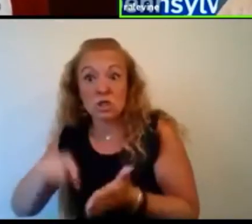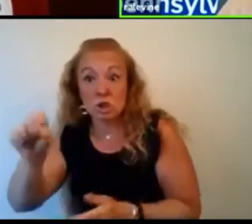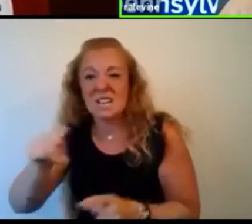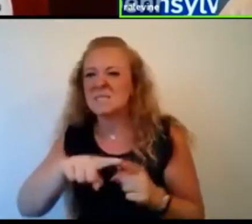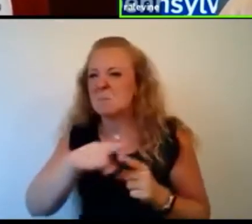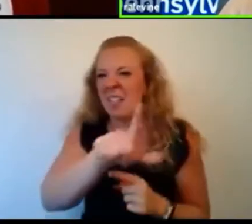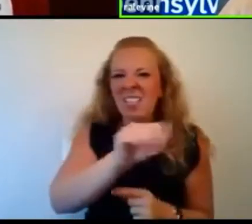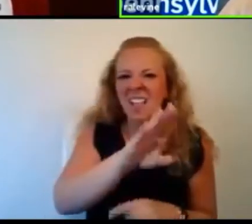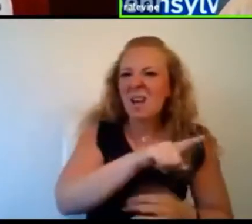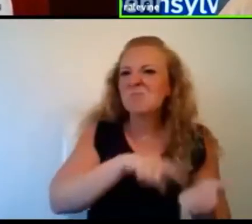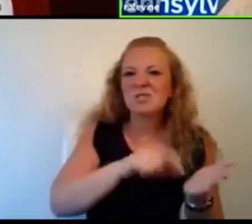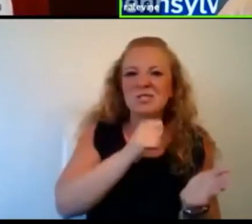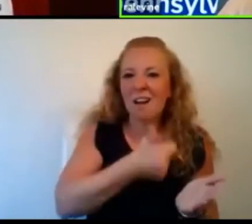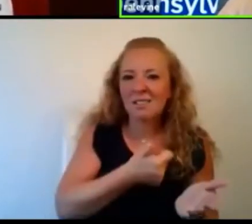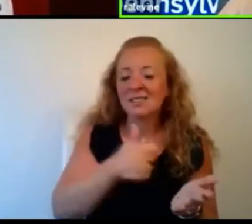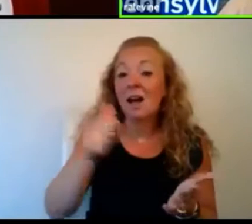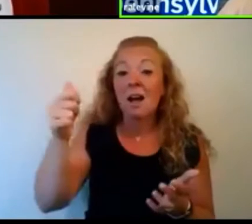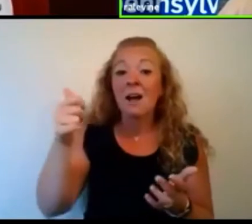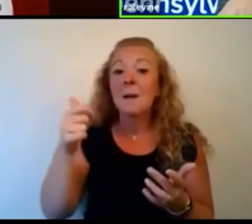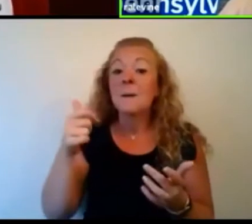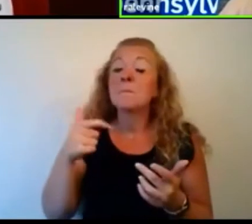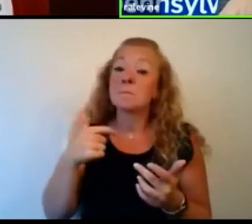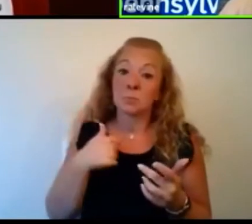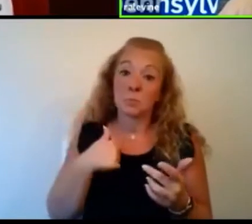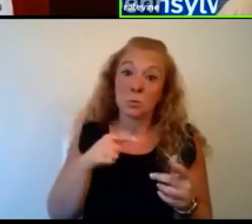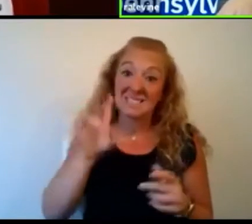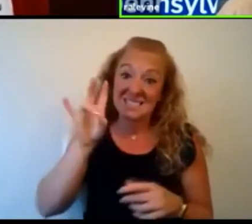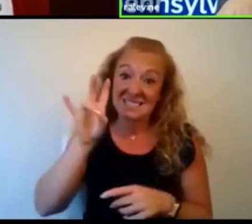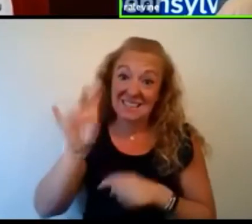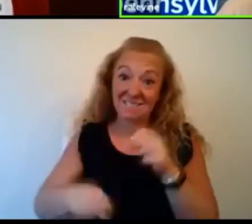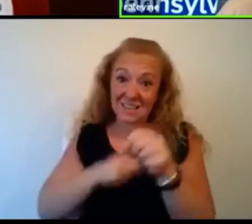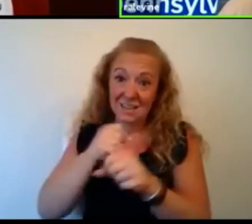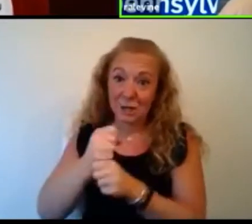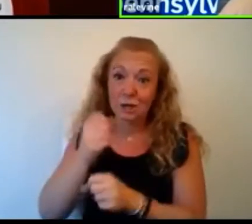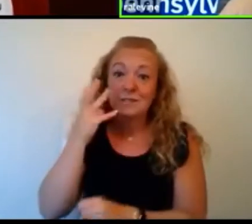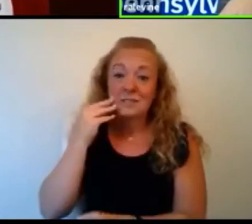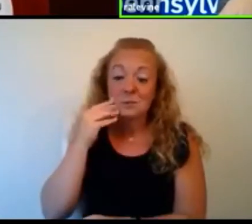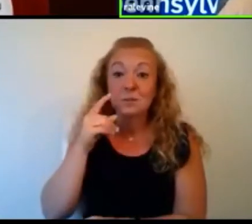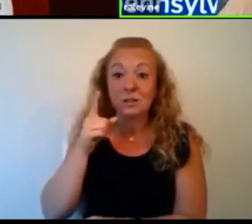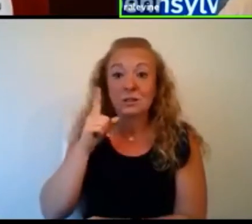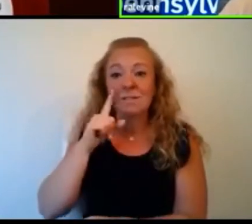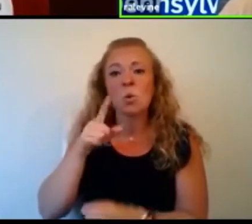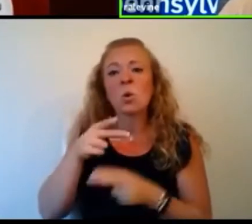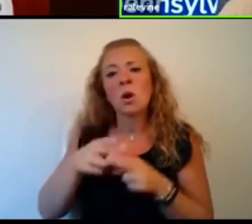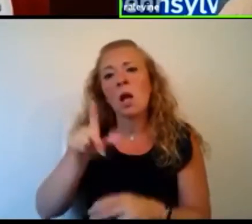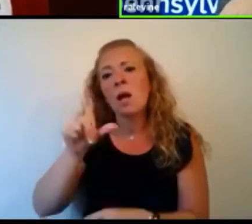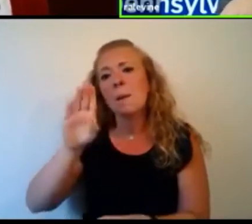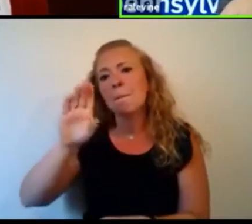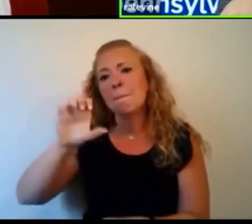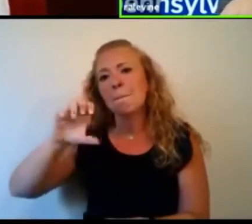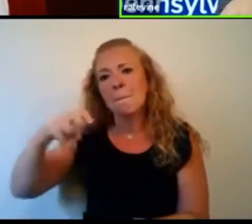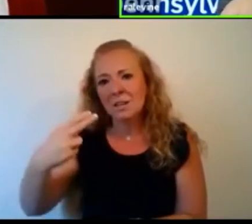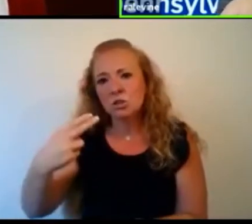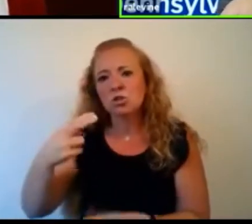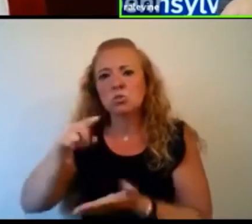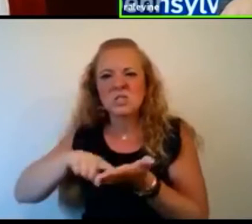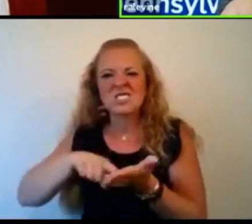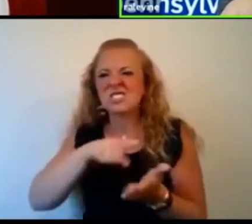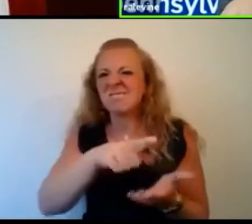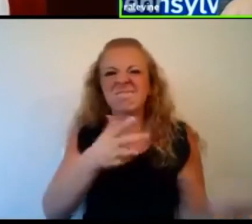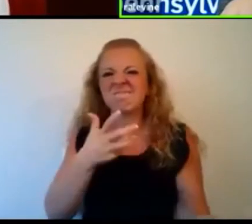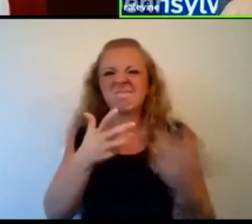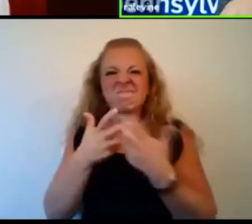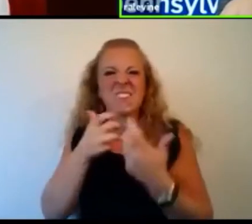Others are very different. So I'm, I have a lot of, you know, I had seven years of experience in bench research. just wasn't my thing. Um, I, um,